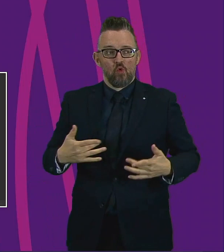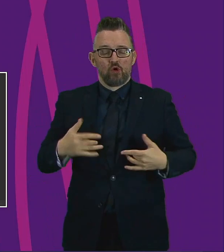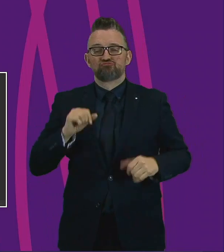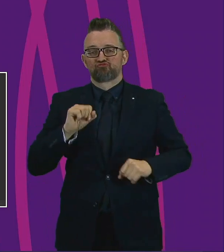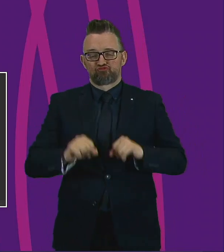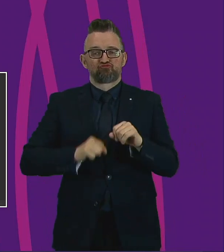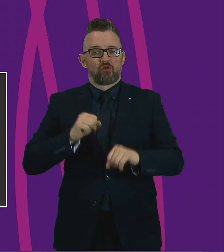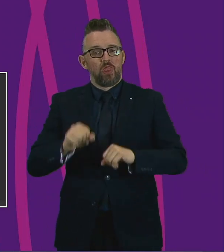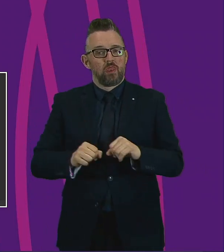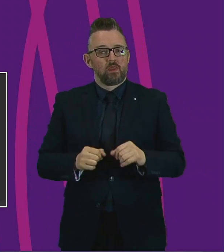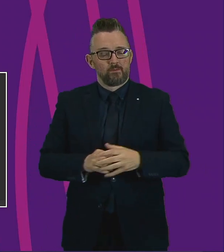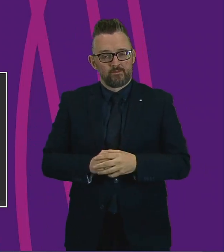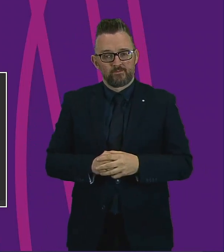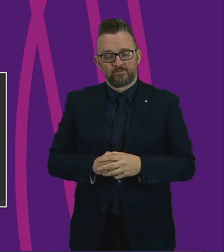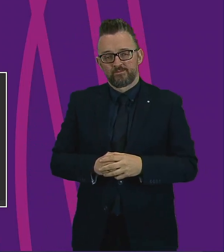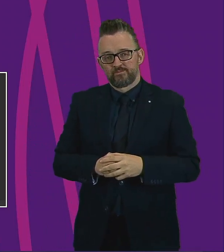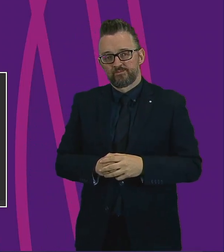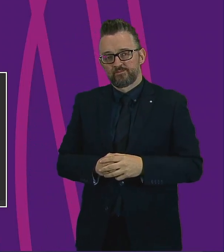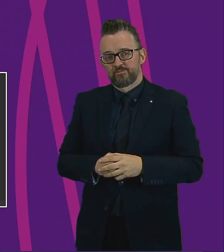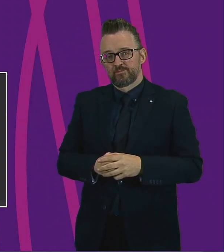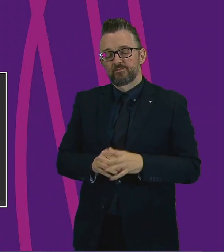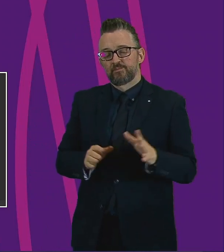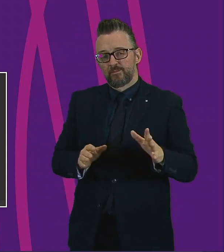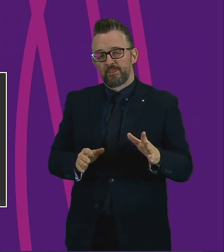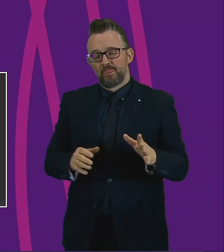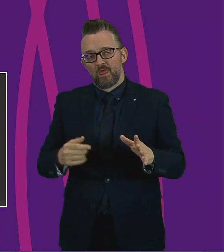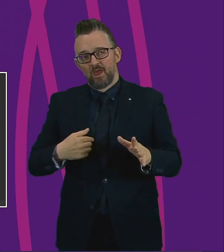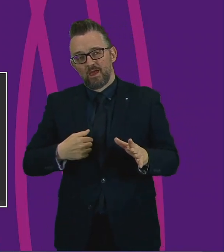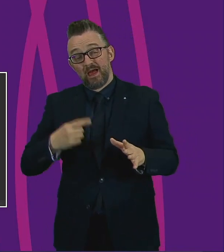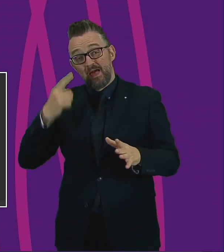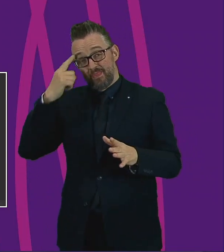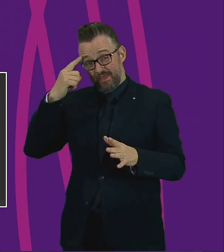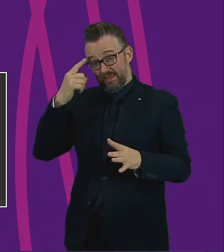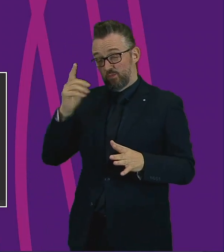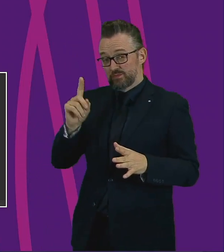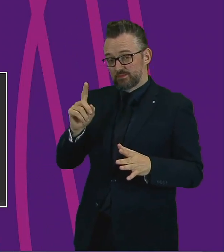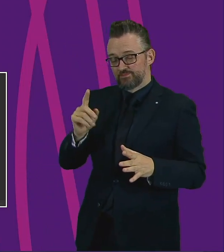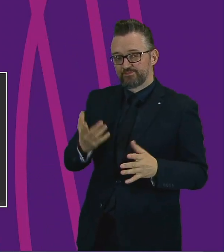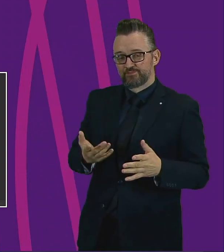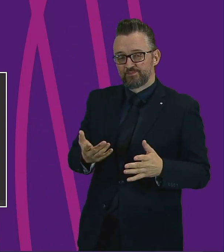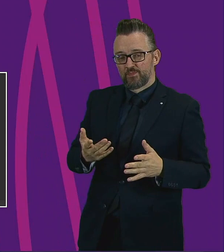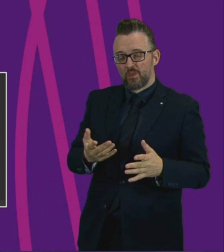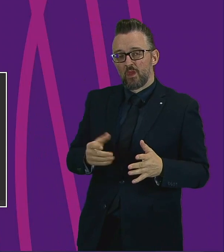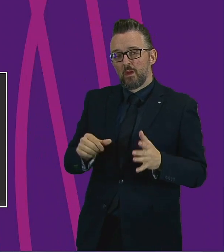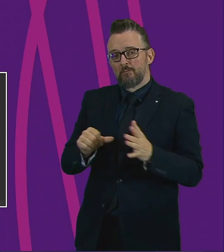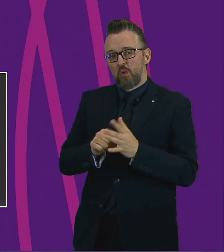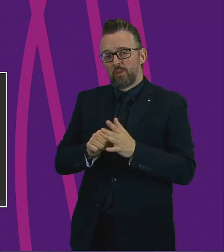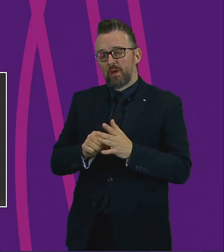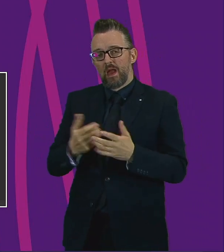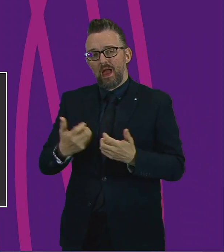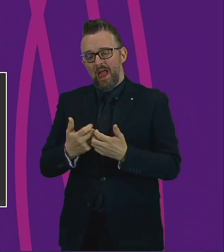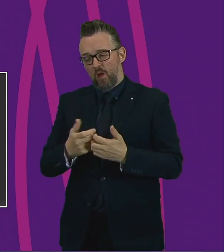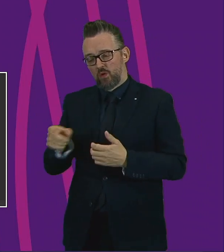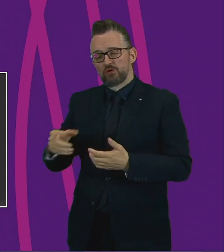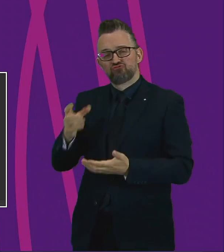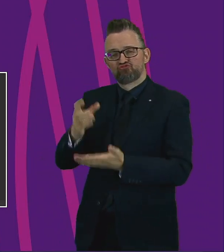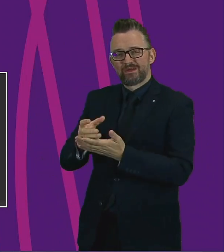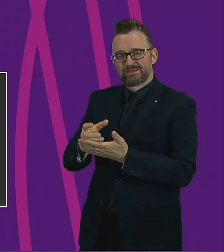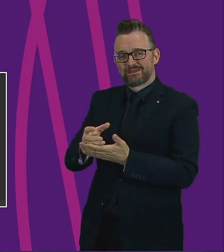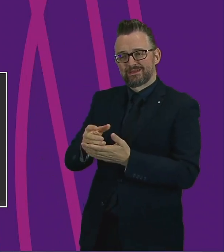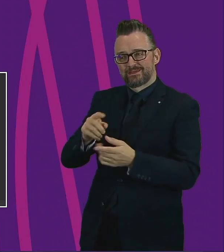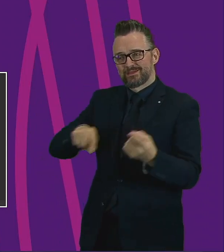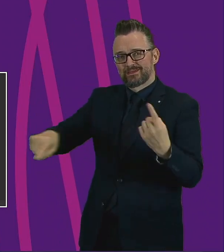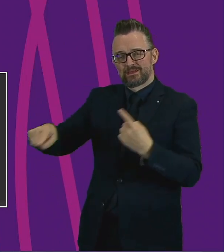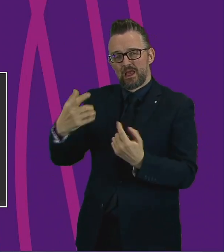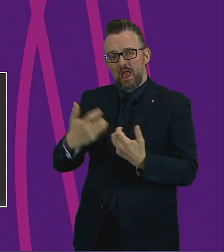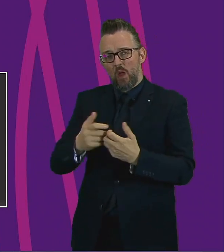very difficult time. However, do think there is an issue in regard to how we fund the third sector going